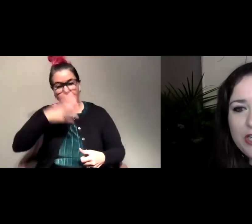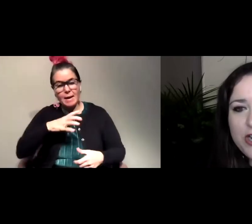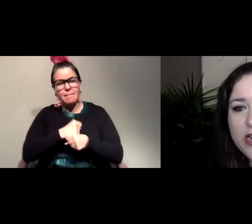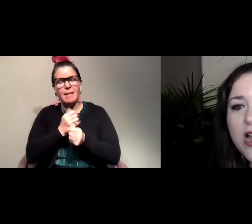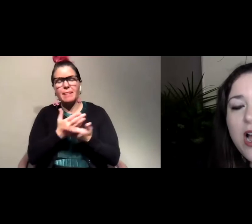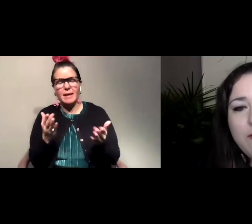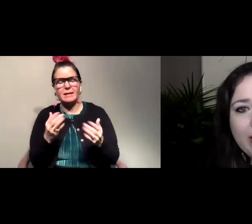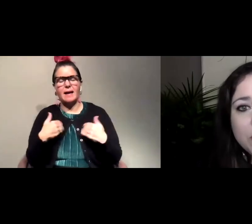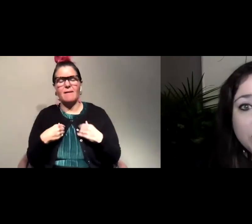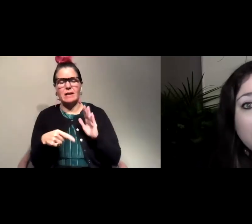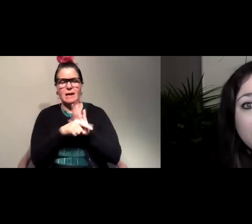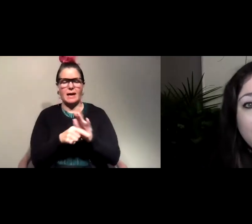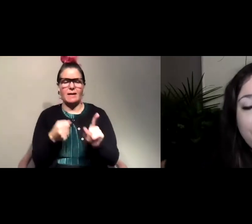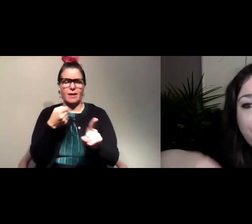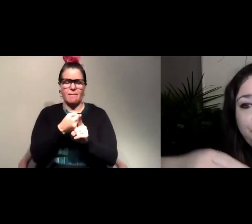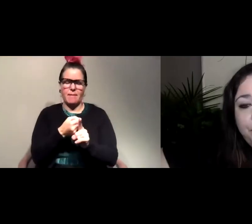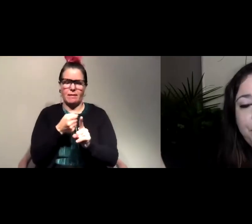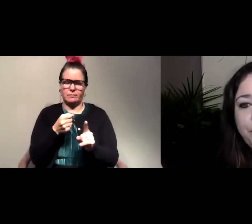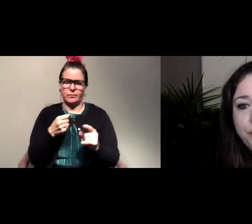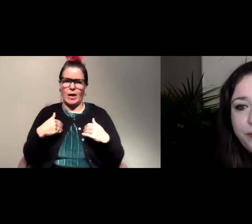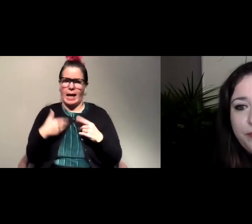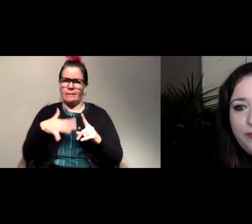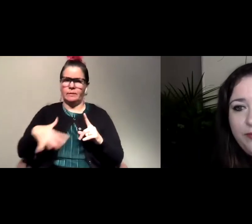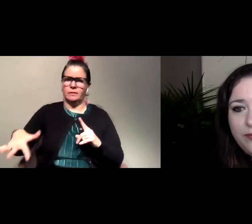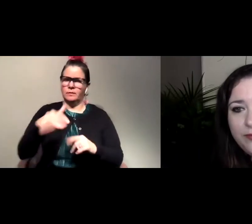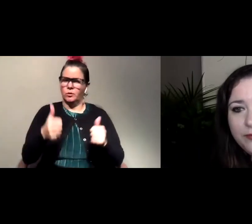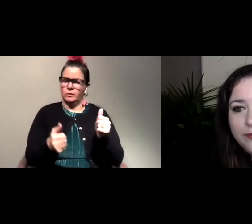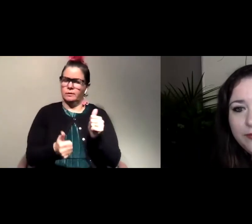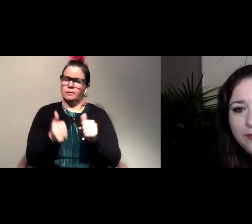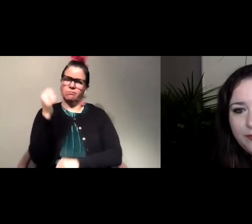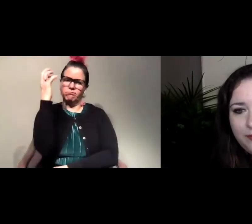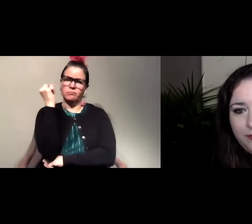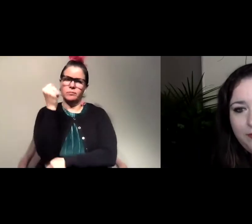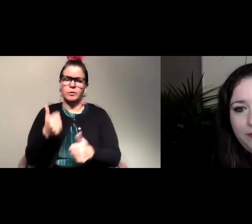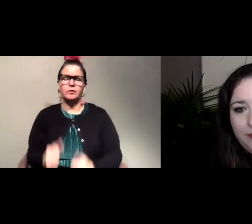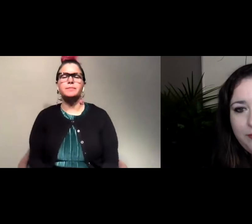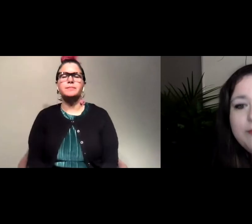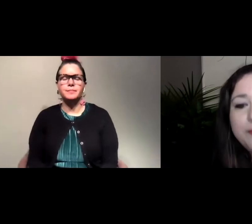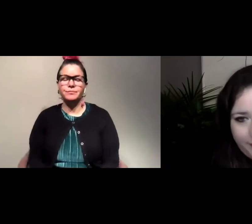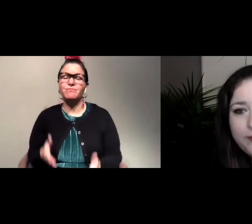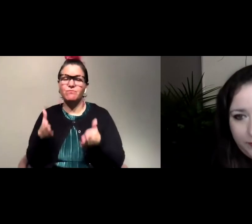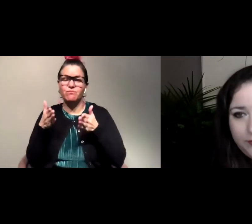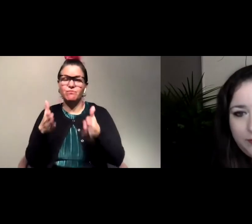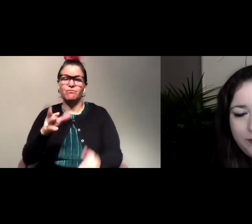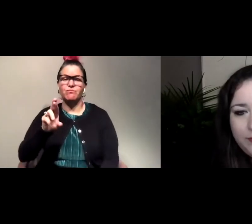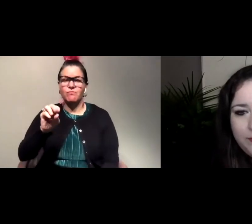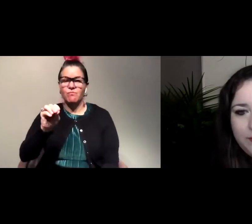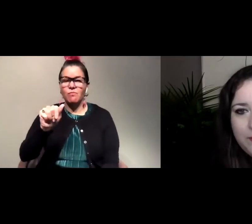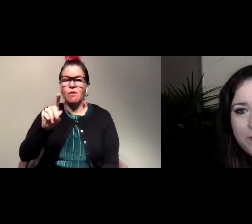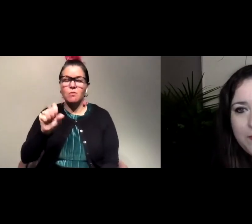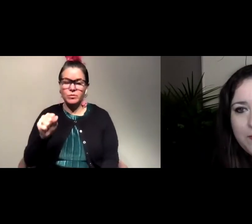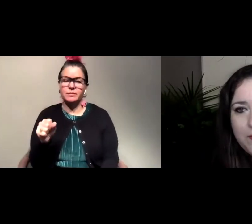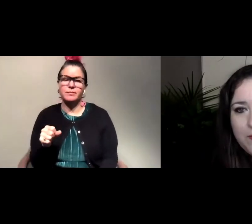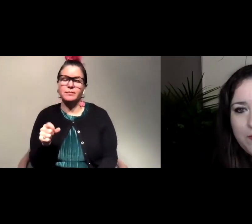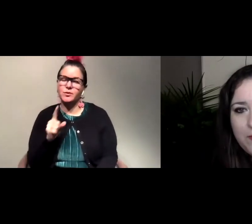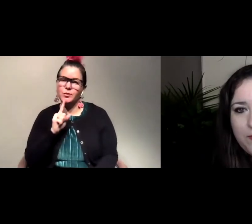population of animals the most so the number one thing would be roads and and I think that's true at any